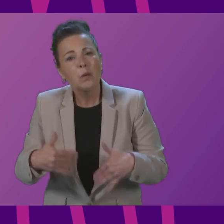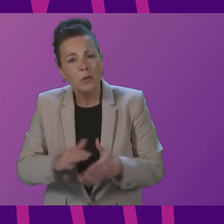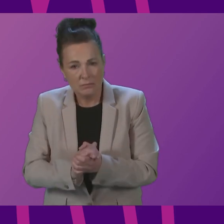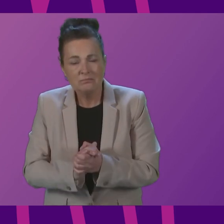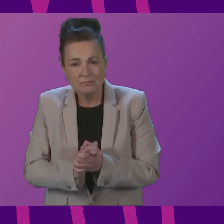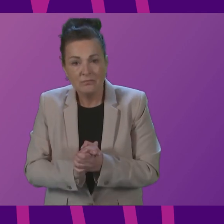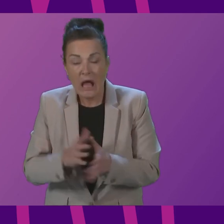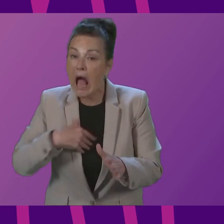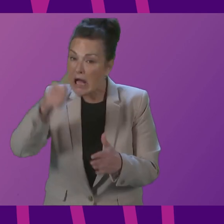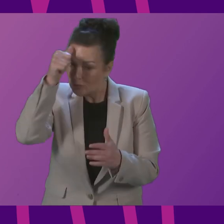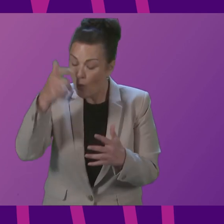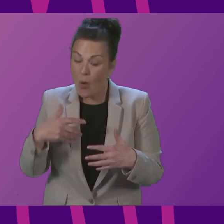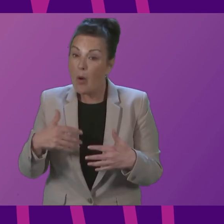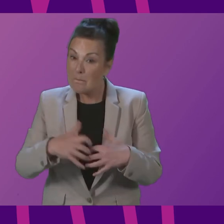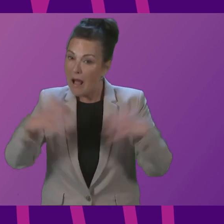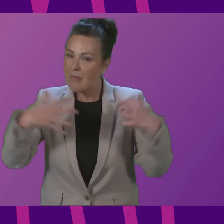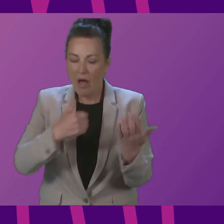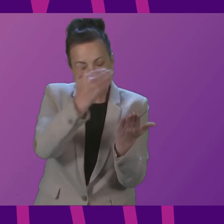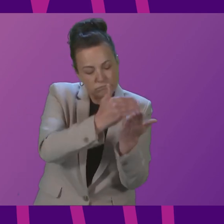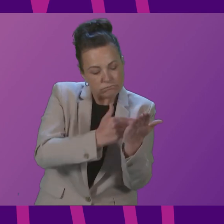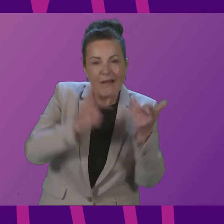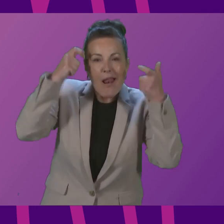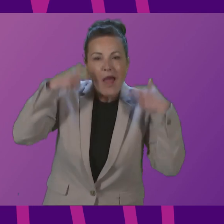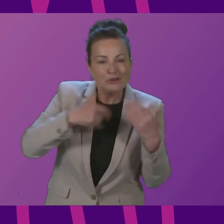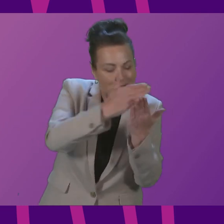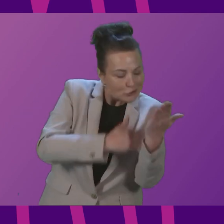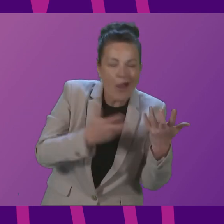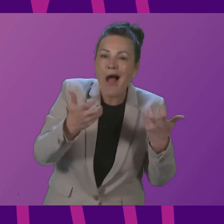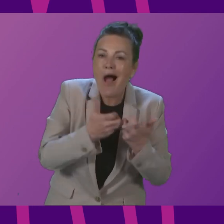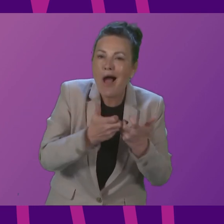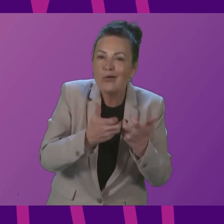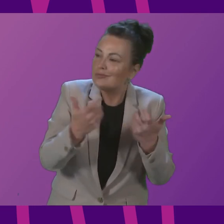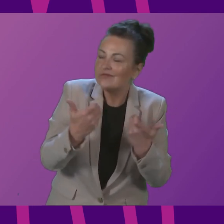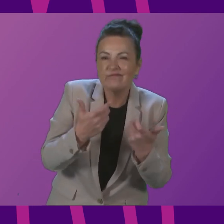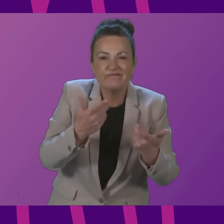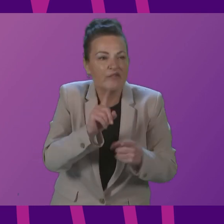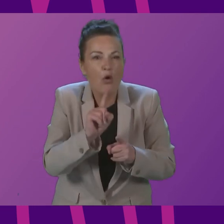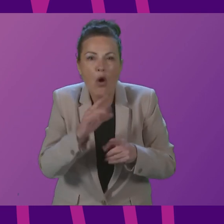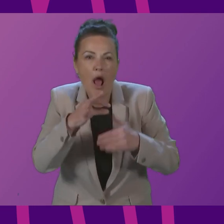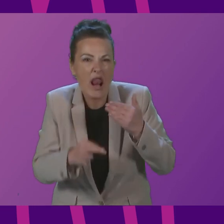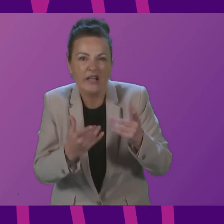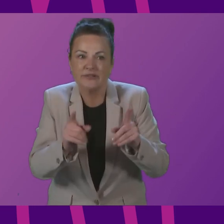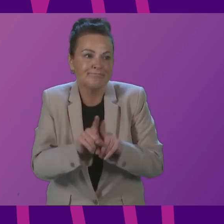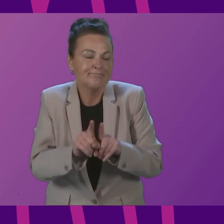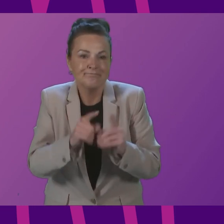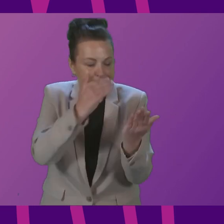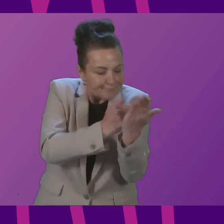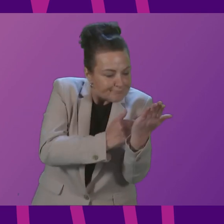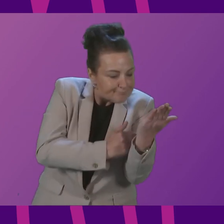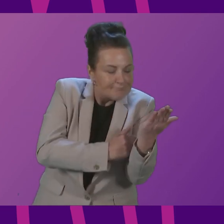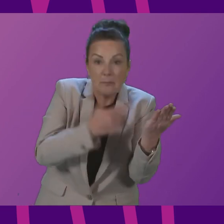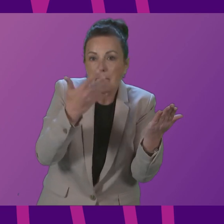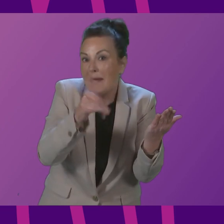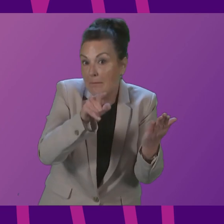Parliament has put in place do not automatically include individuals who were in